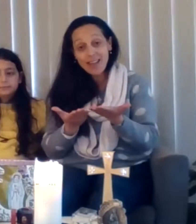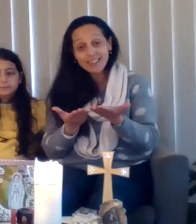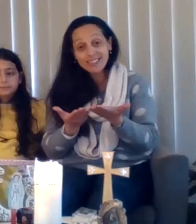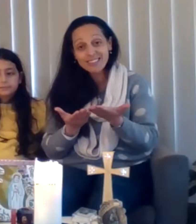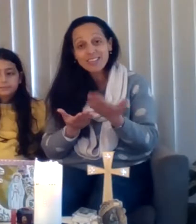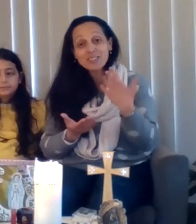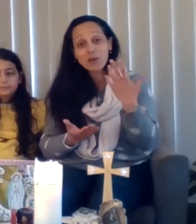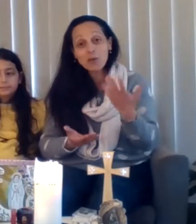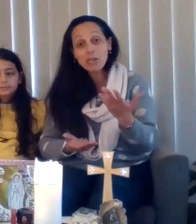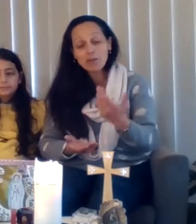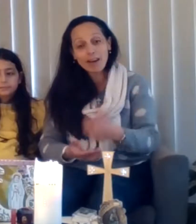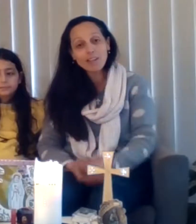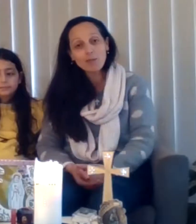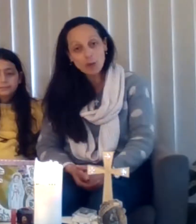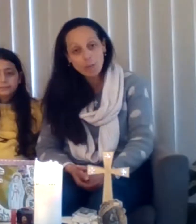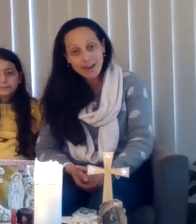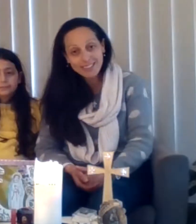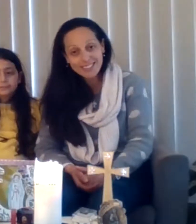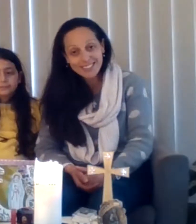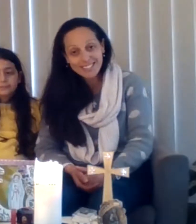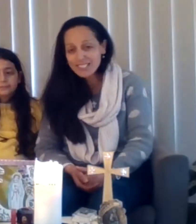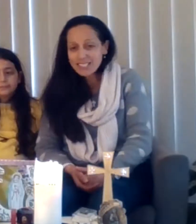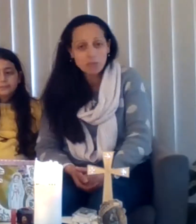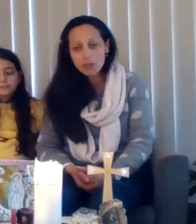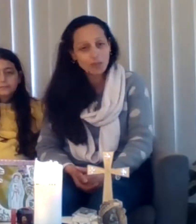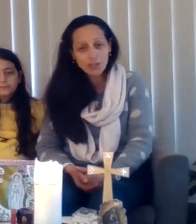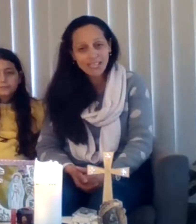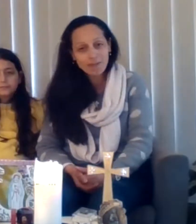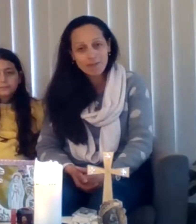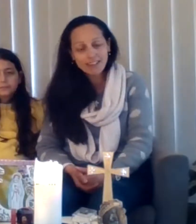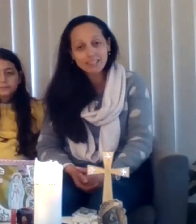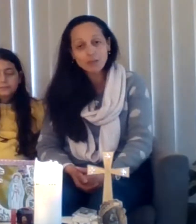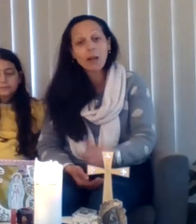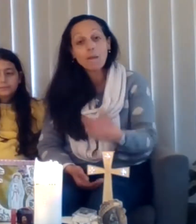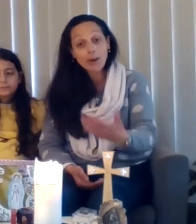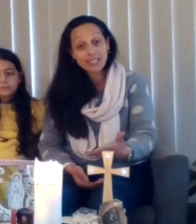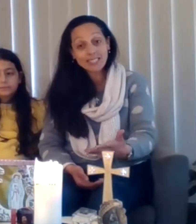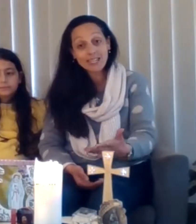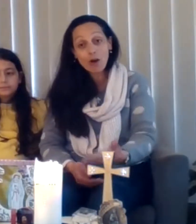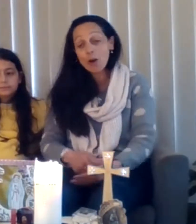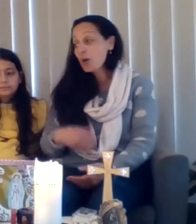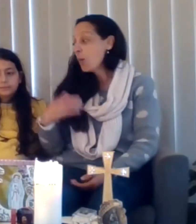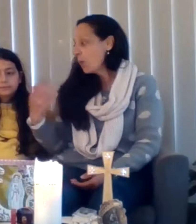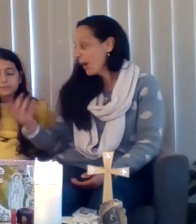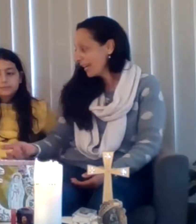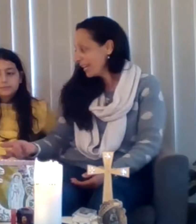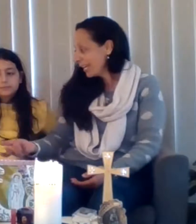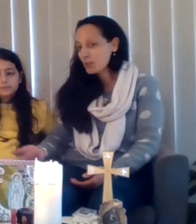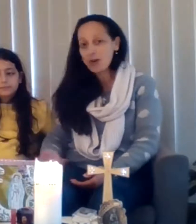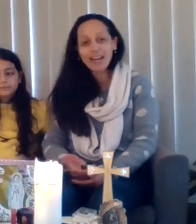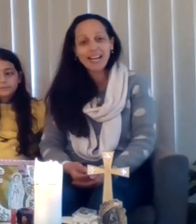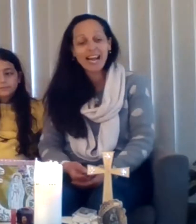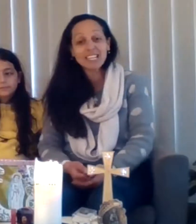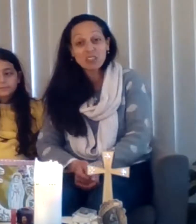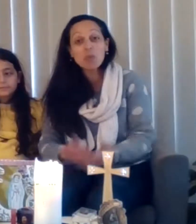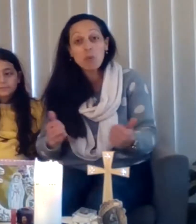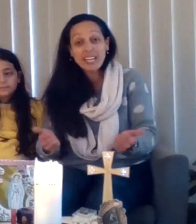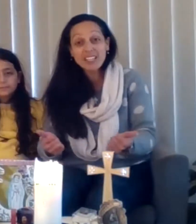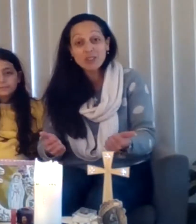hands. So it'd be great if you practiced it. doesn't matter if you don't get it right this week. Practice it at home. We're going to keep trying it until we can